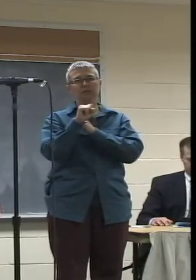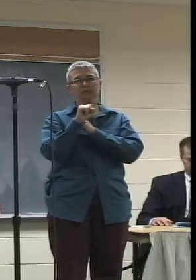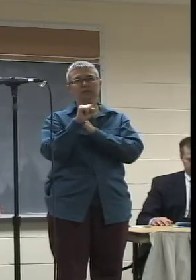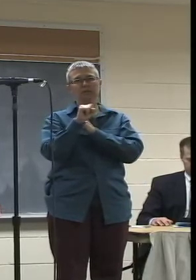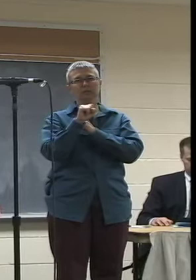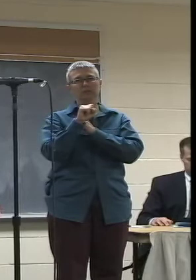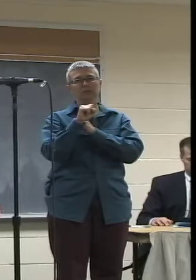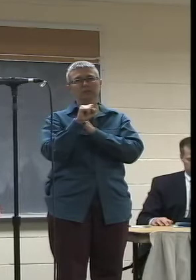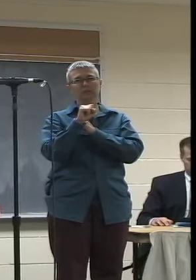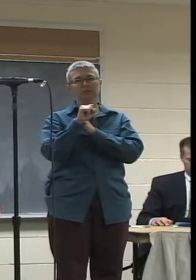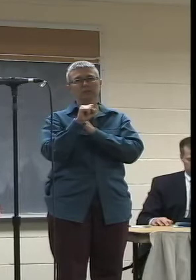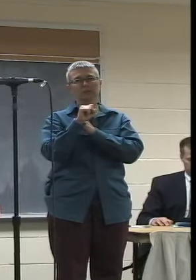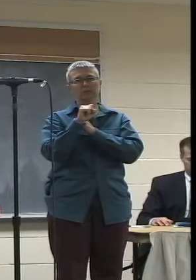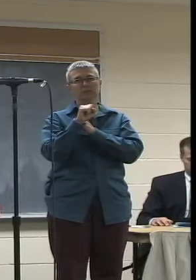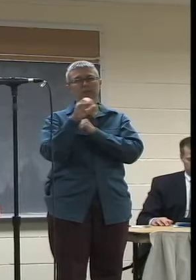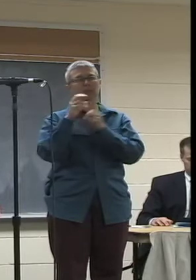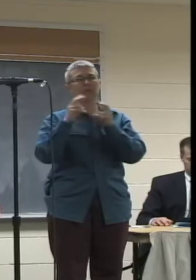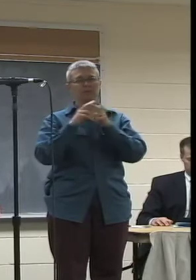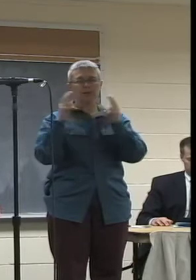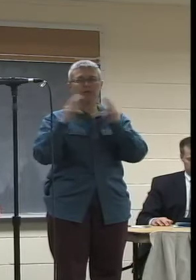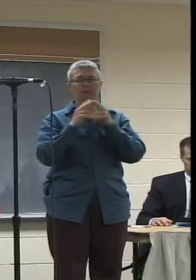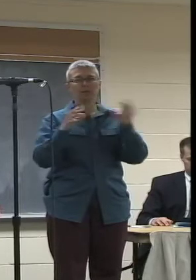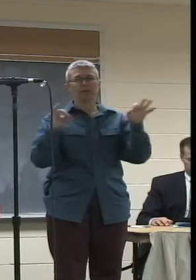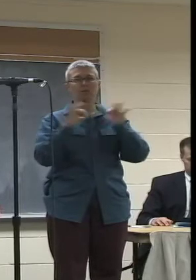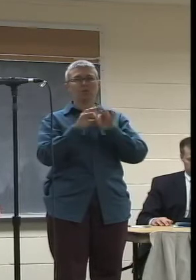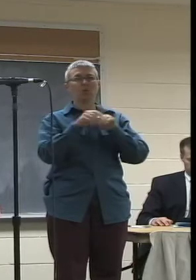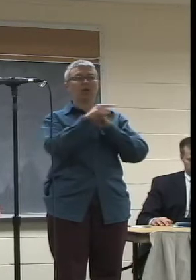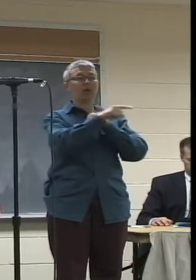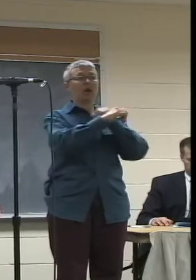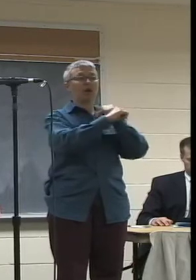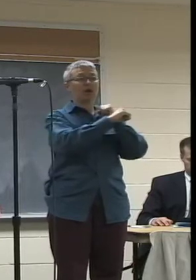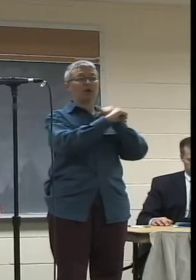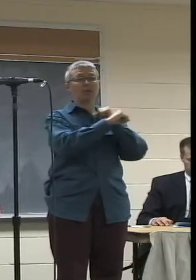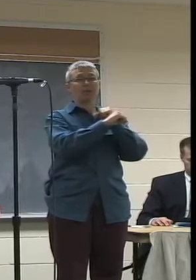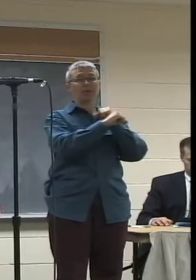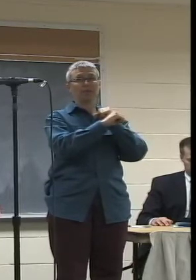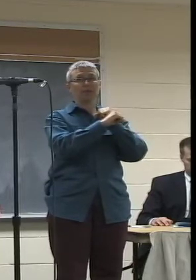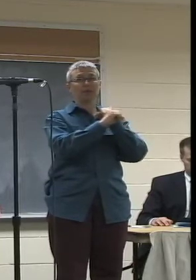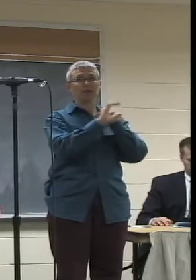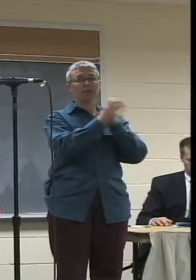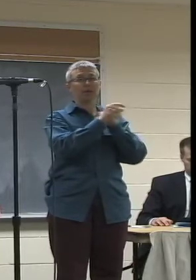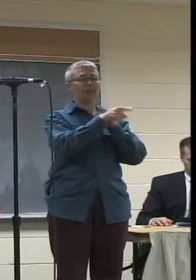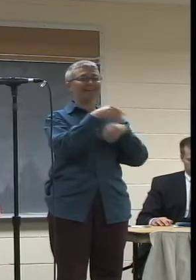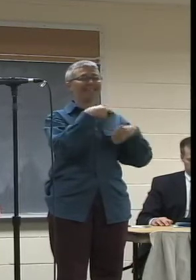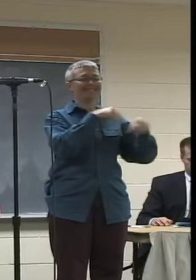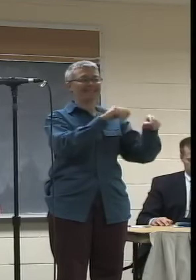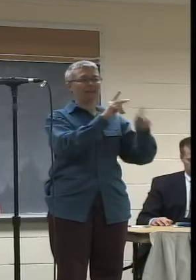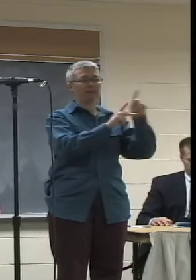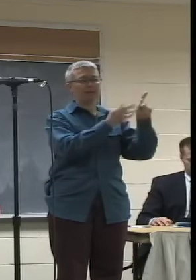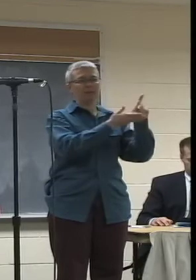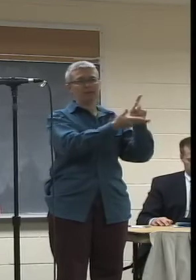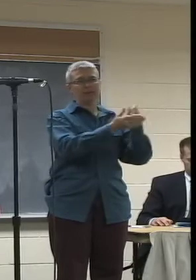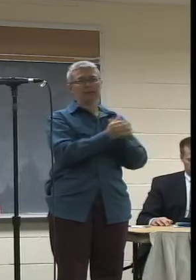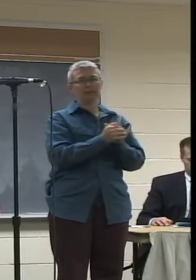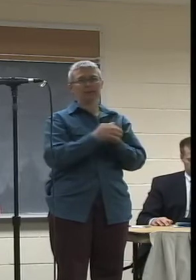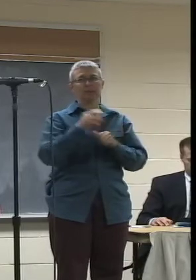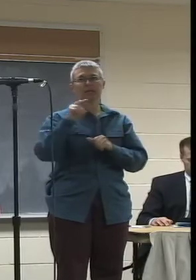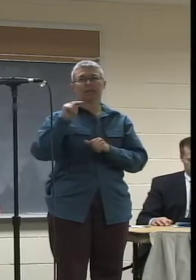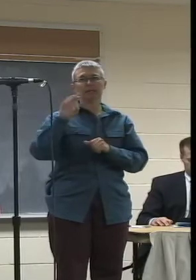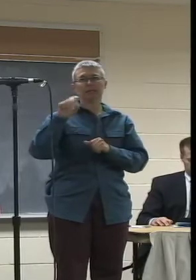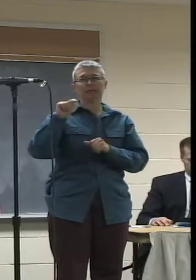so important is that the commercial channels are designed to sell people things. While NCTV